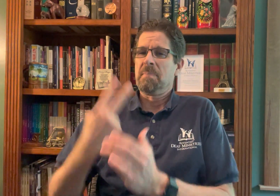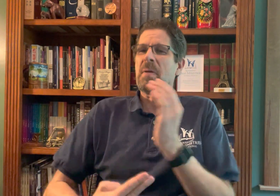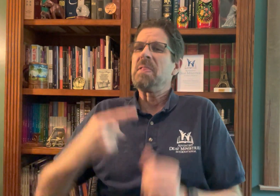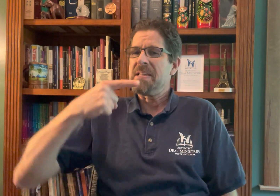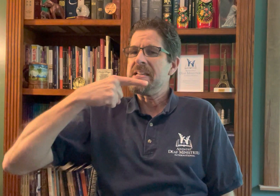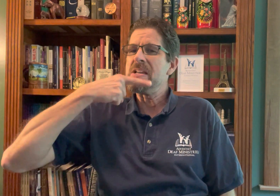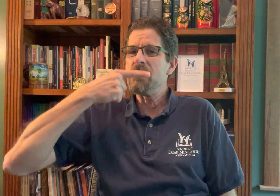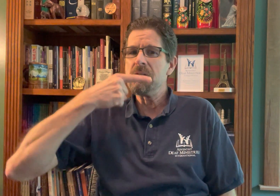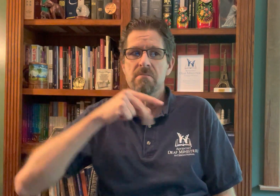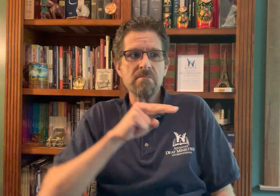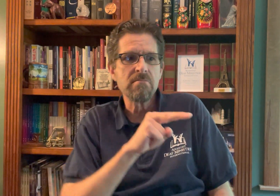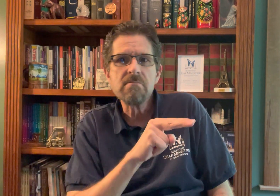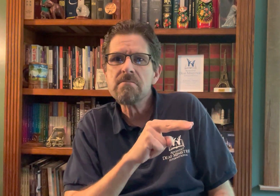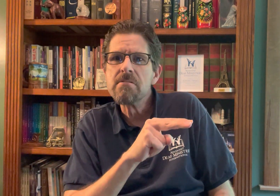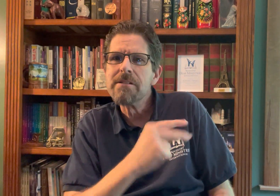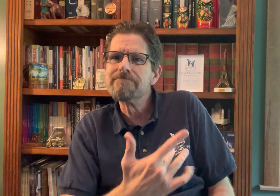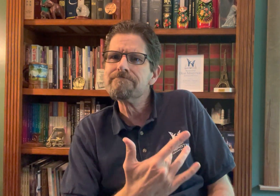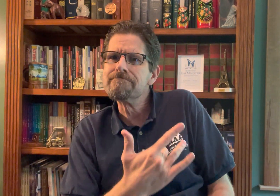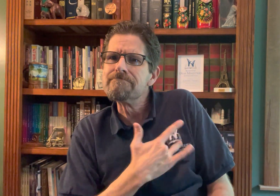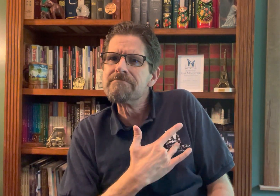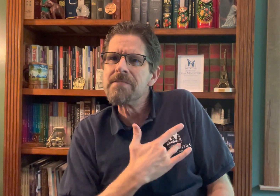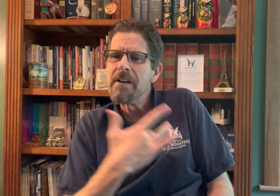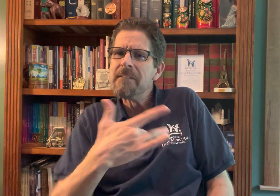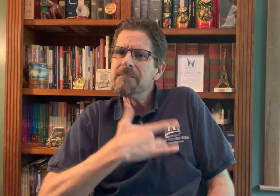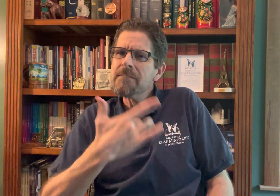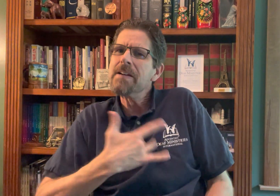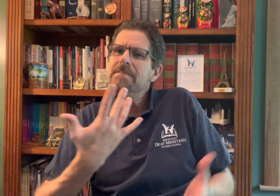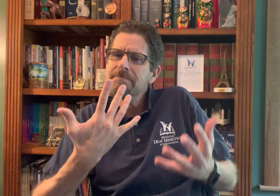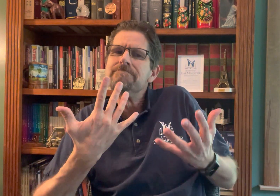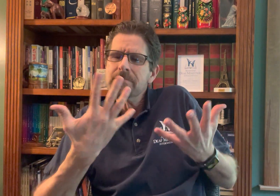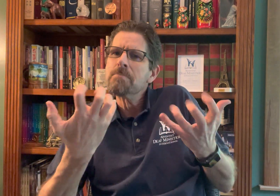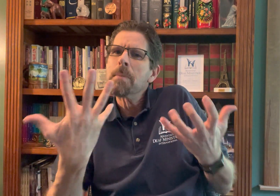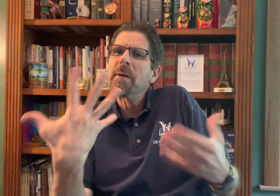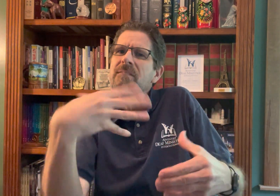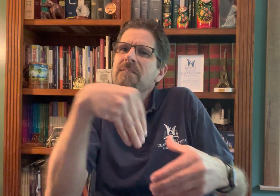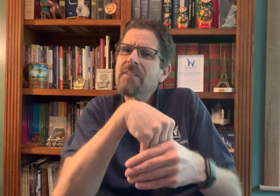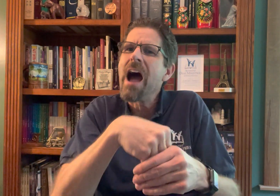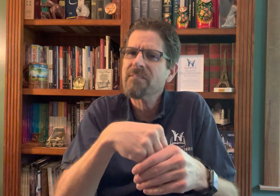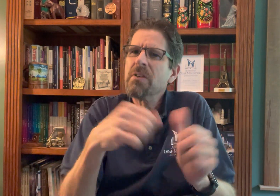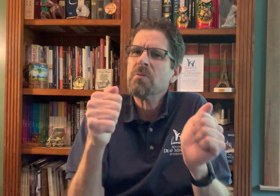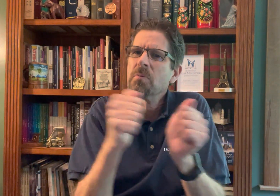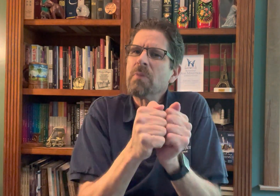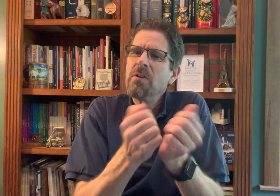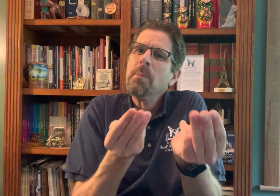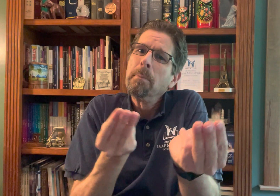There were two young church members, young ladies that wanted to be involved.